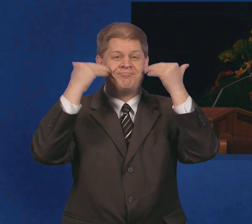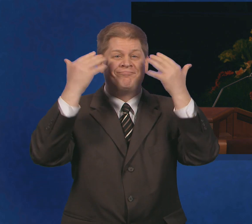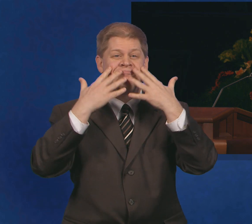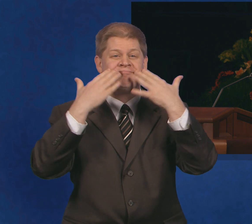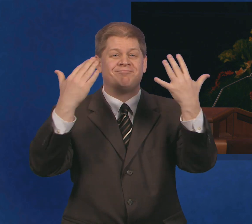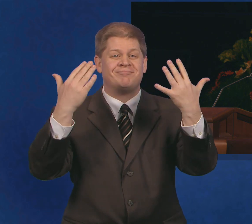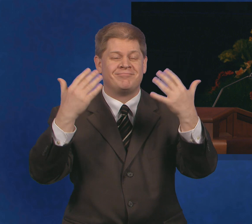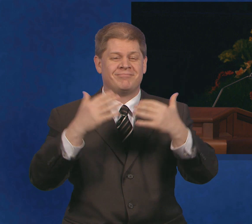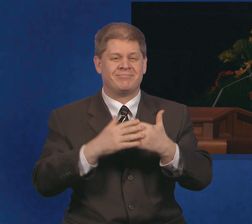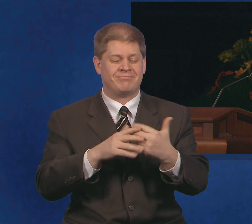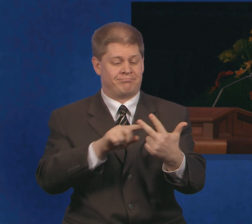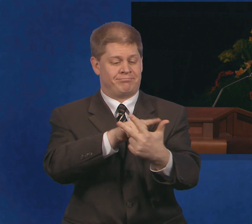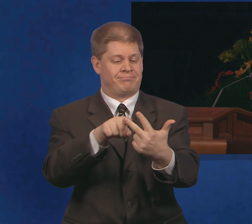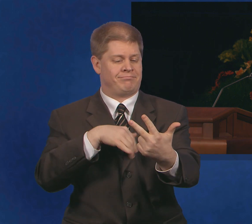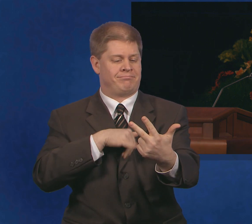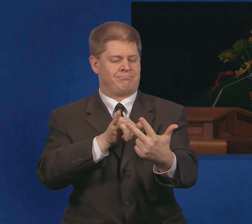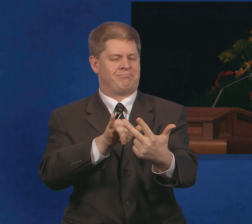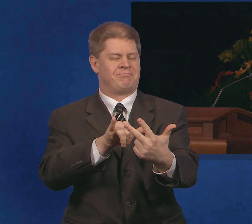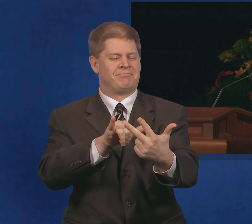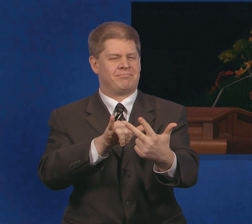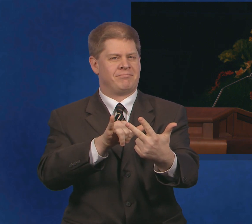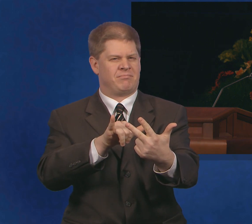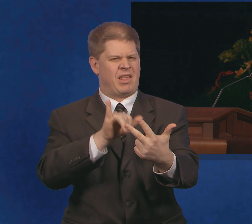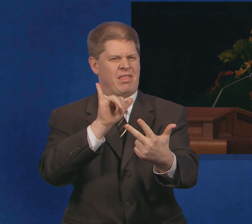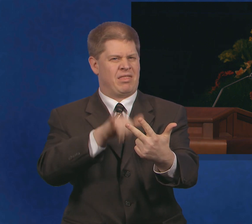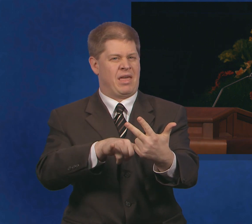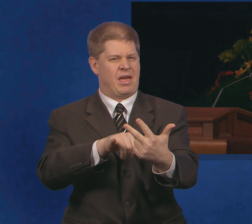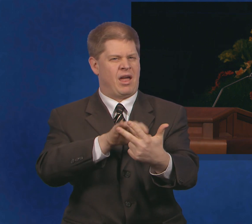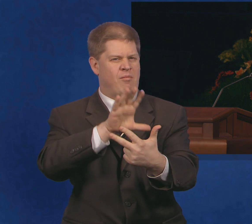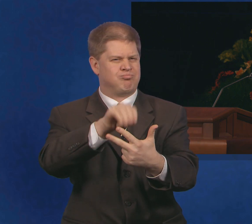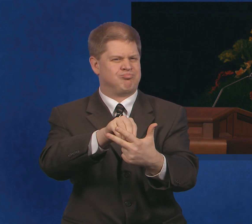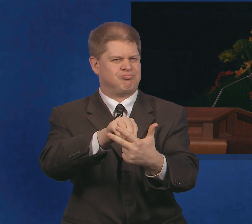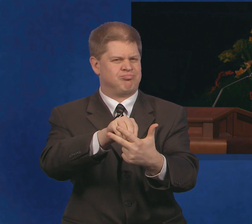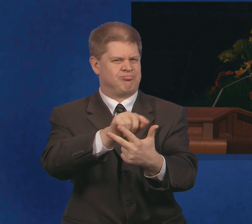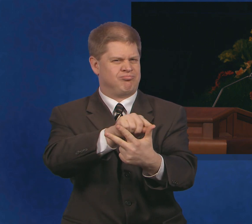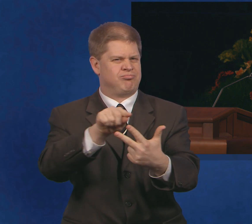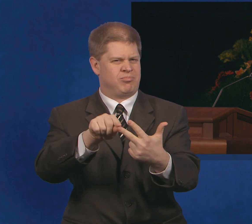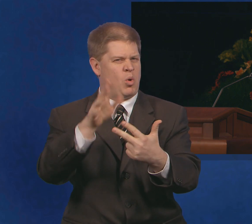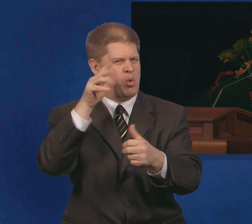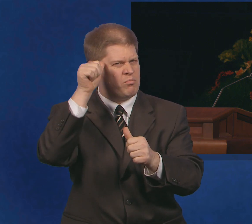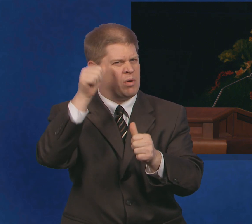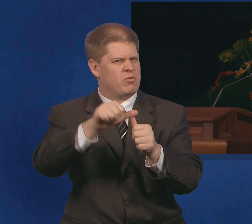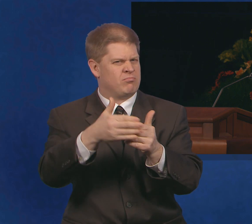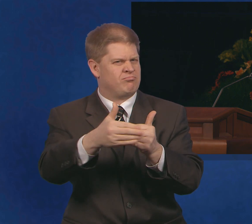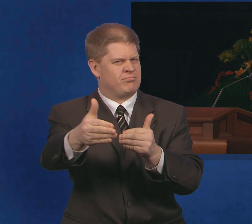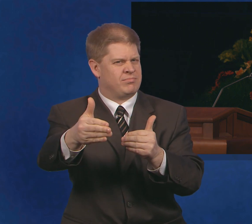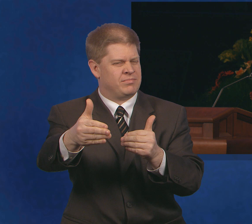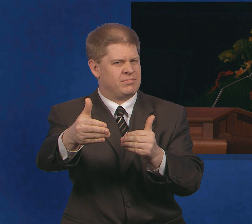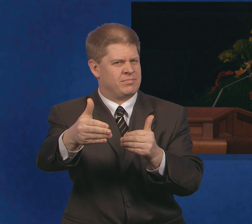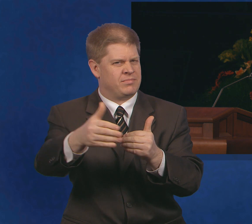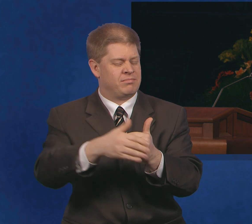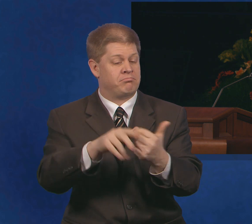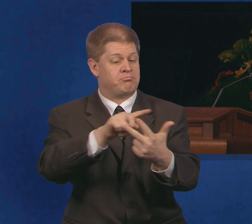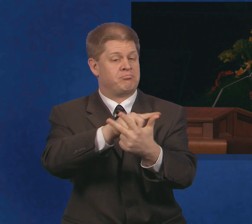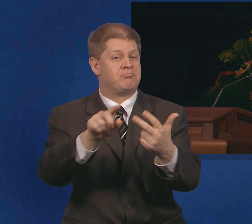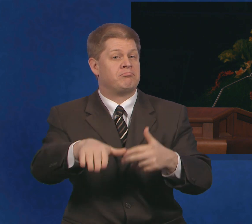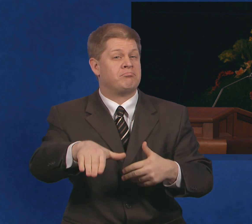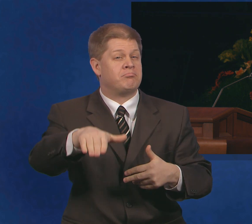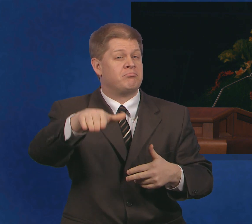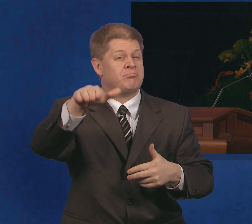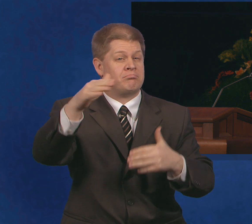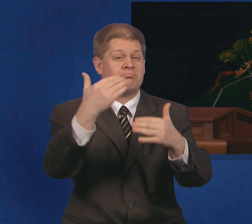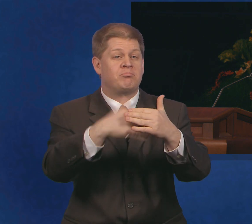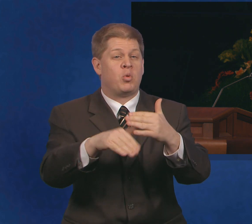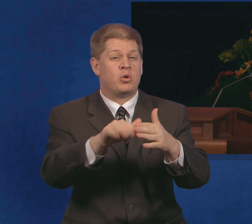our home made me confident that that will happen. They will tell their children of the joy they felt,